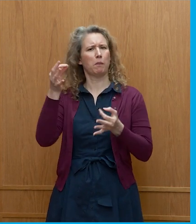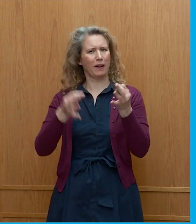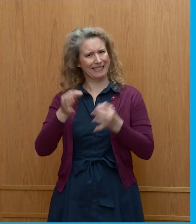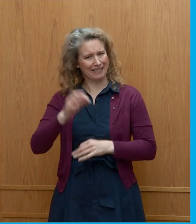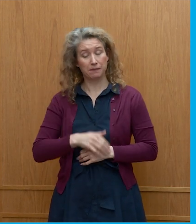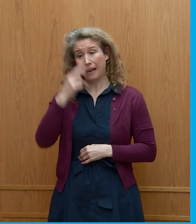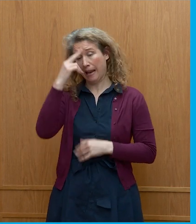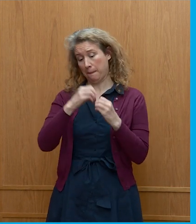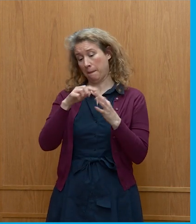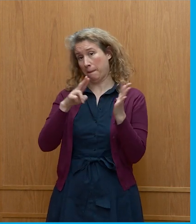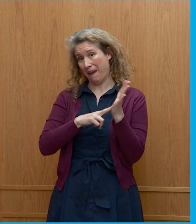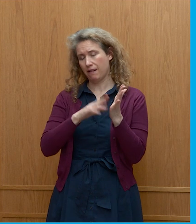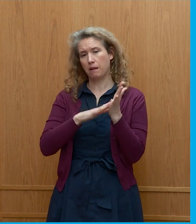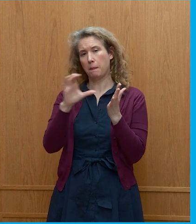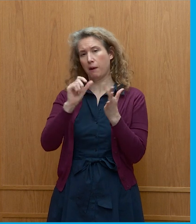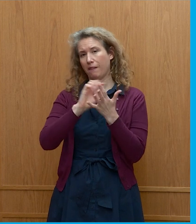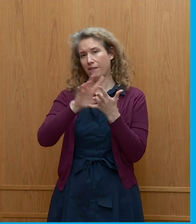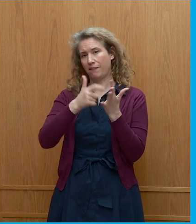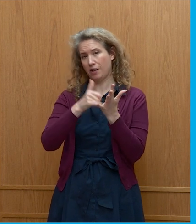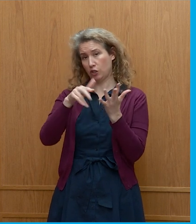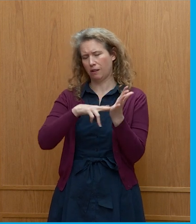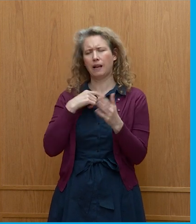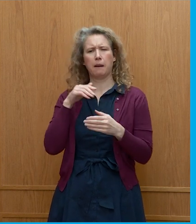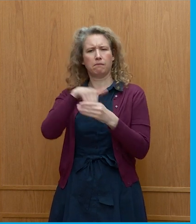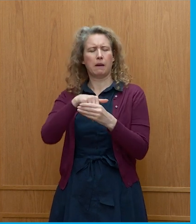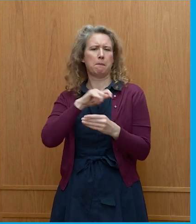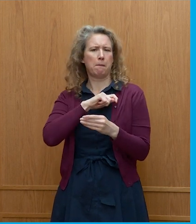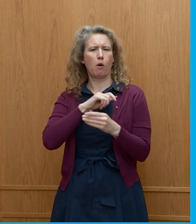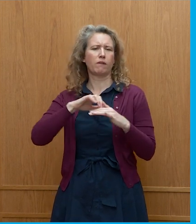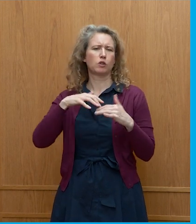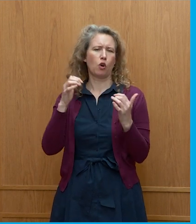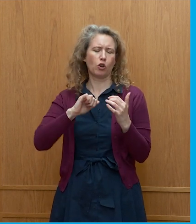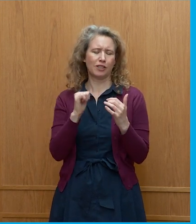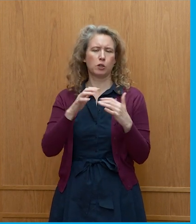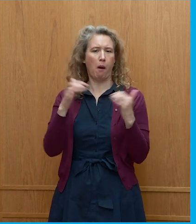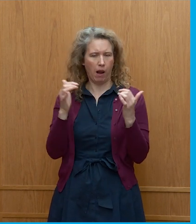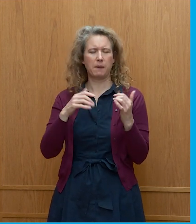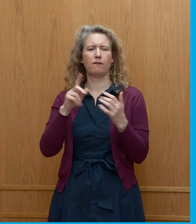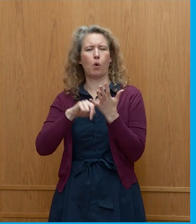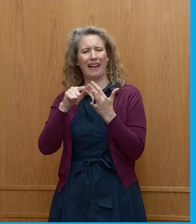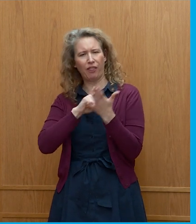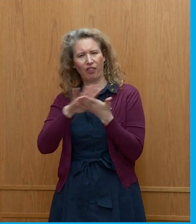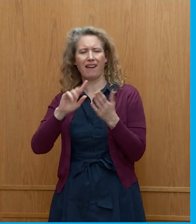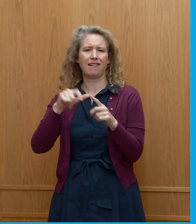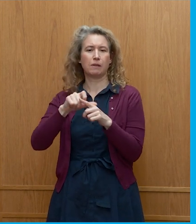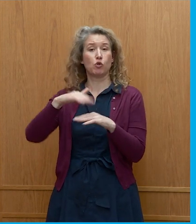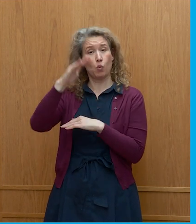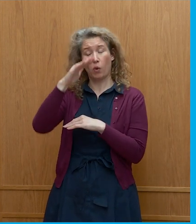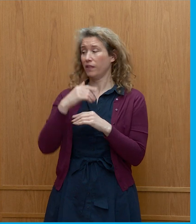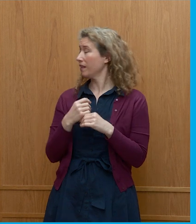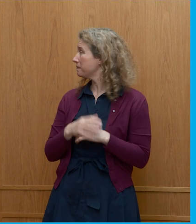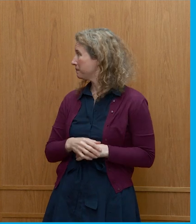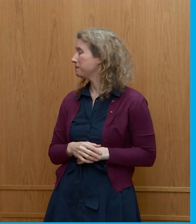My name's Ben McPherson, I'm the Member of the Scottish Parliament for Edinburgh, Northern and Leith Constituency, which is just over here.